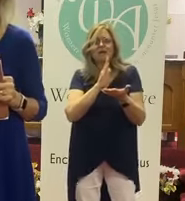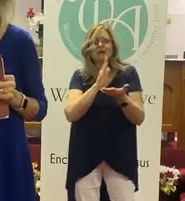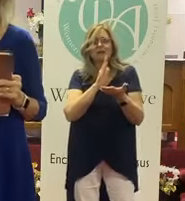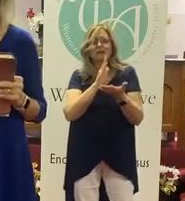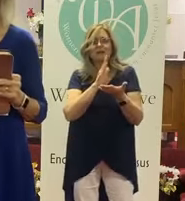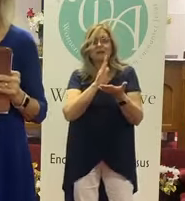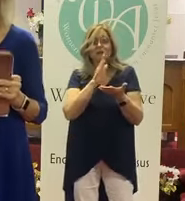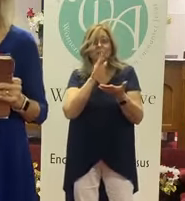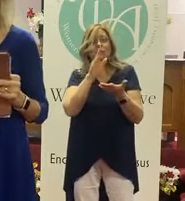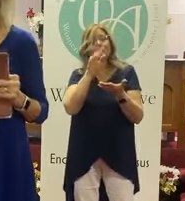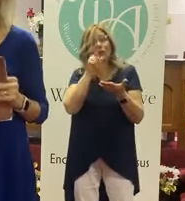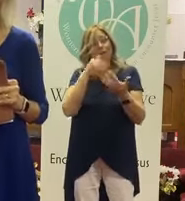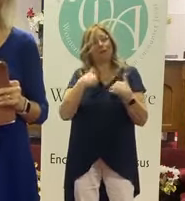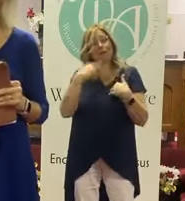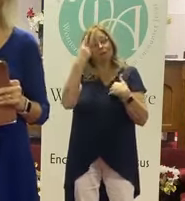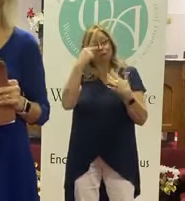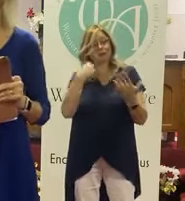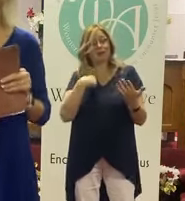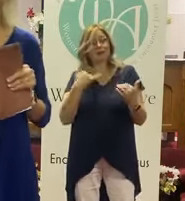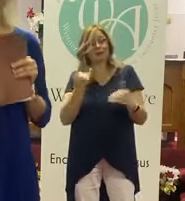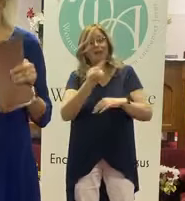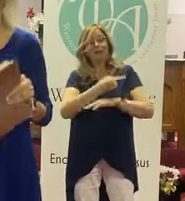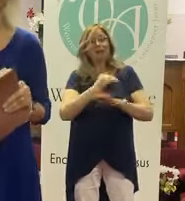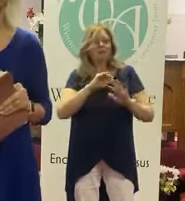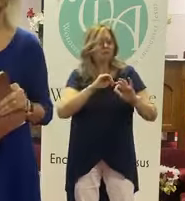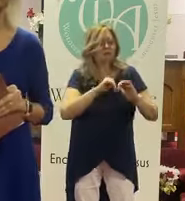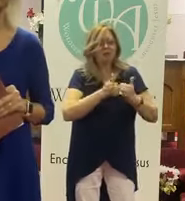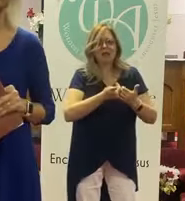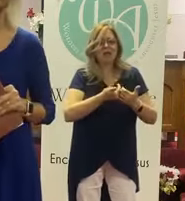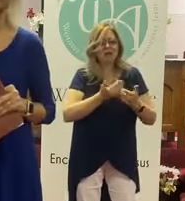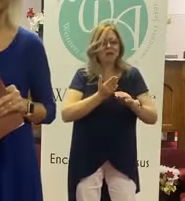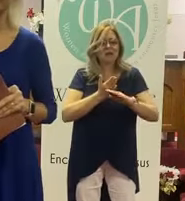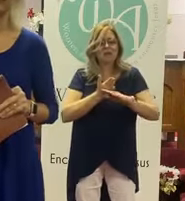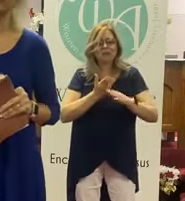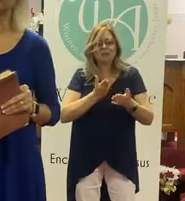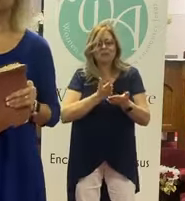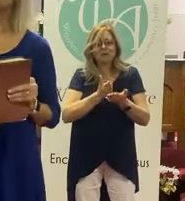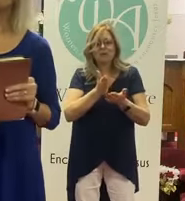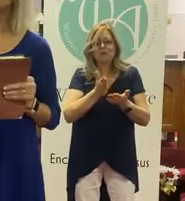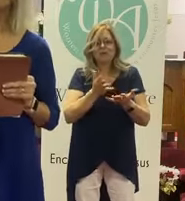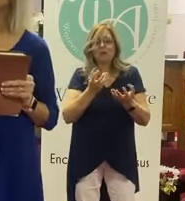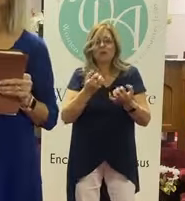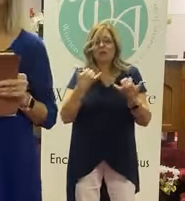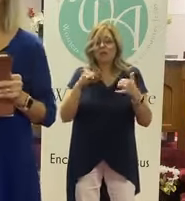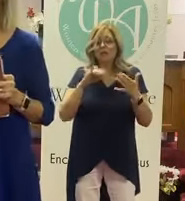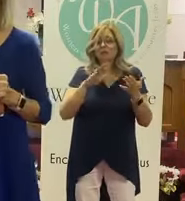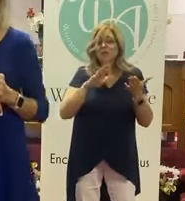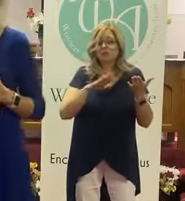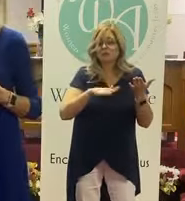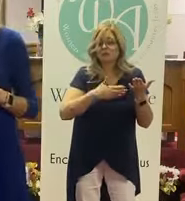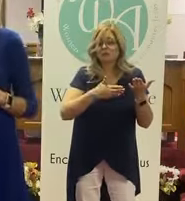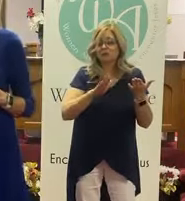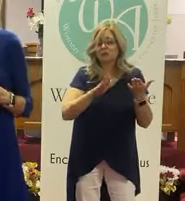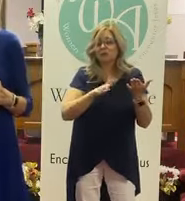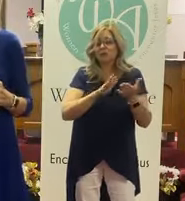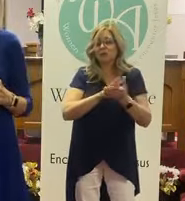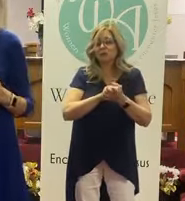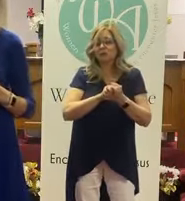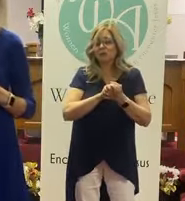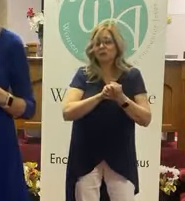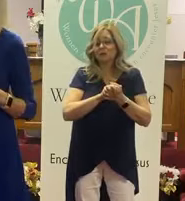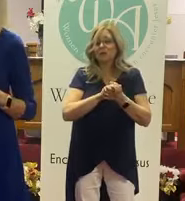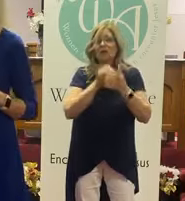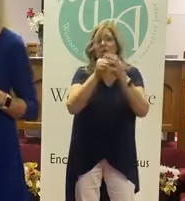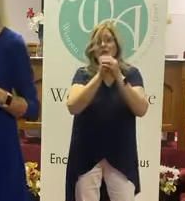that you have for me to do. How do I do it? I want to play a song. It's,